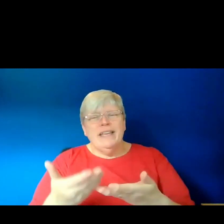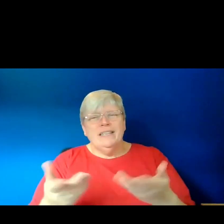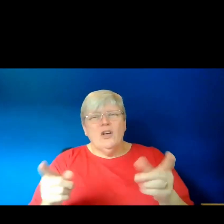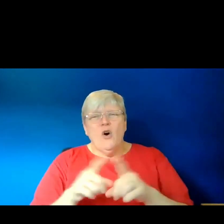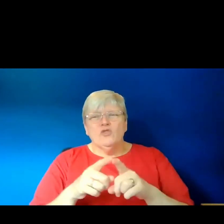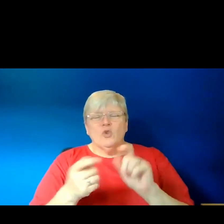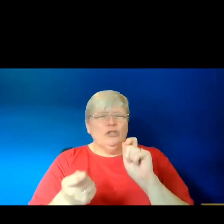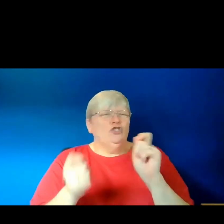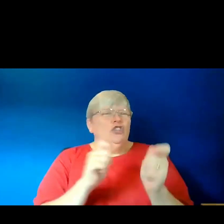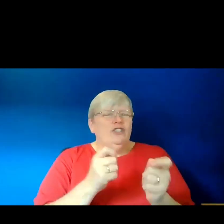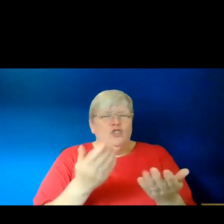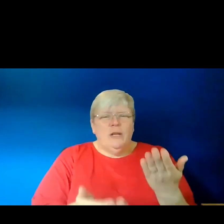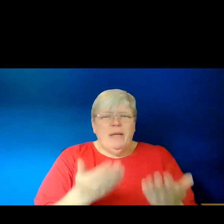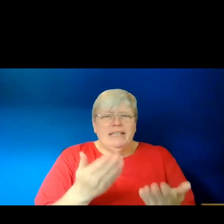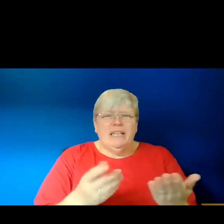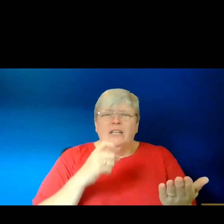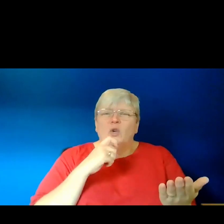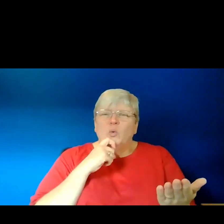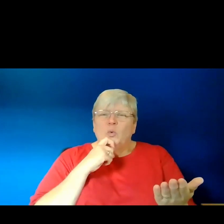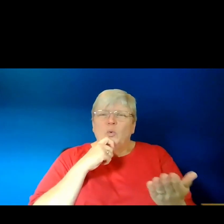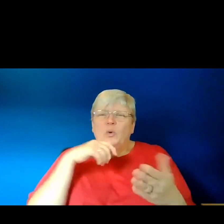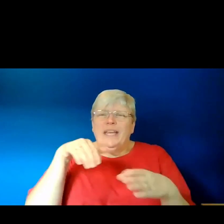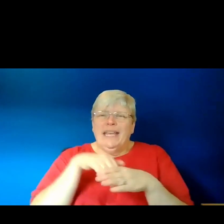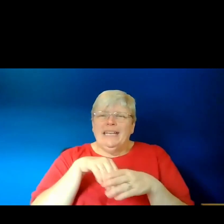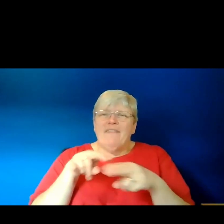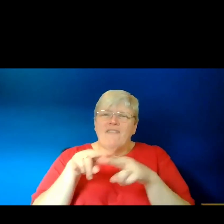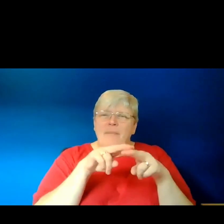can change a bit depending on who in my family is doing the telling.